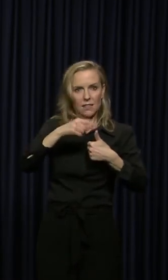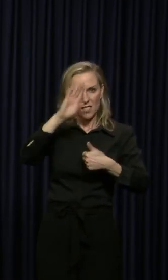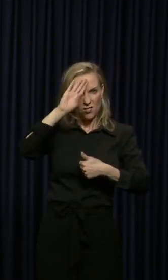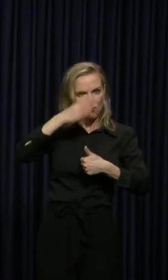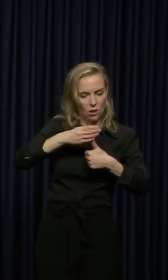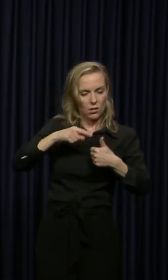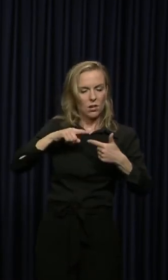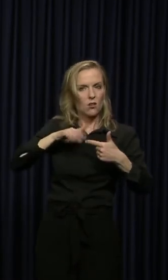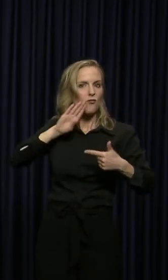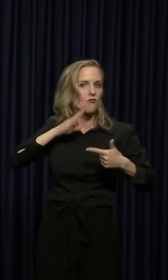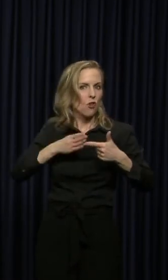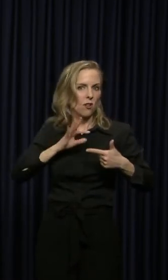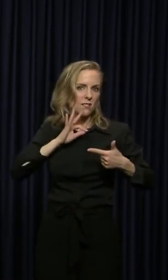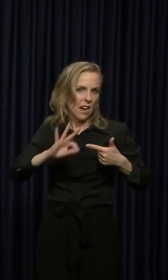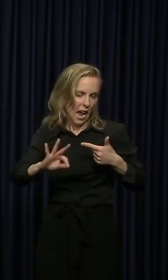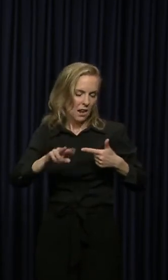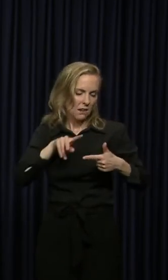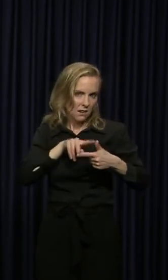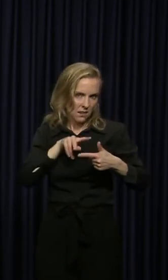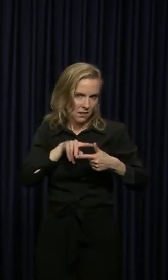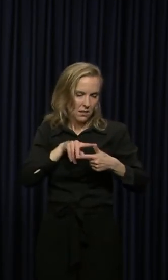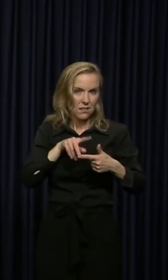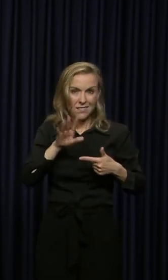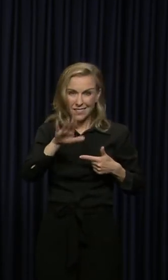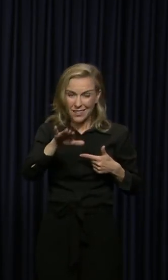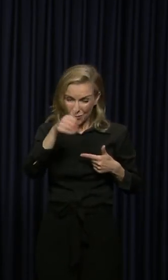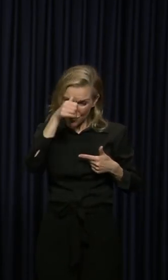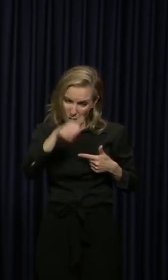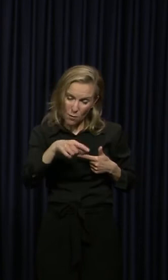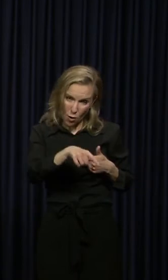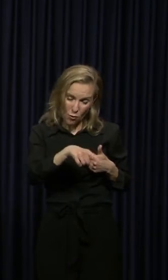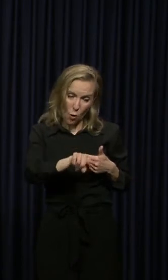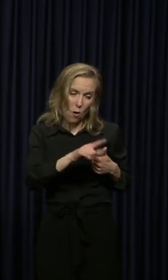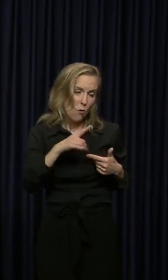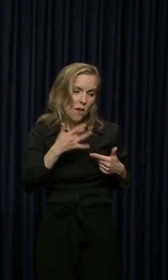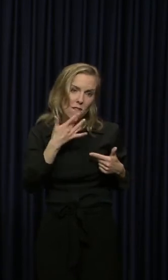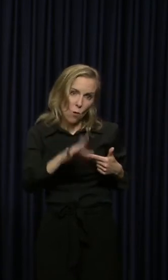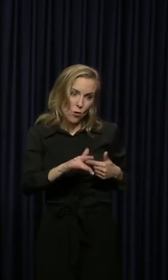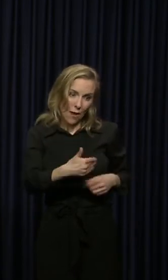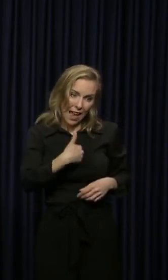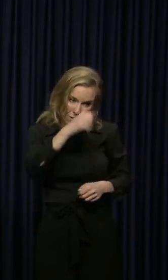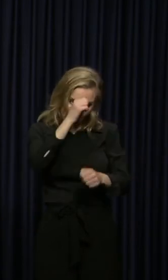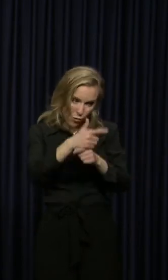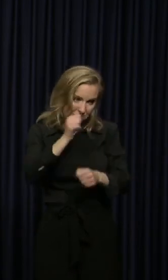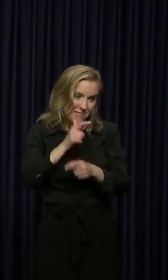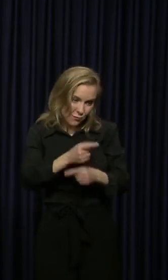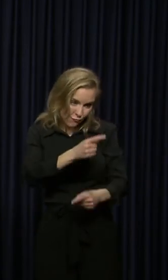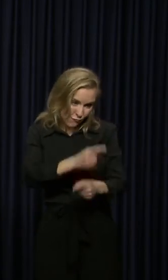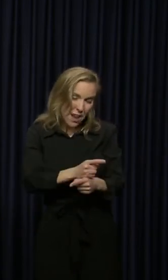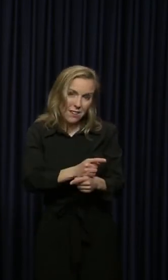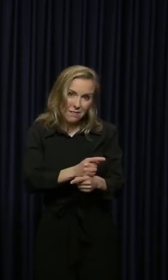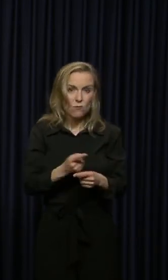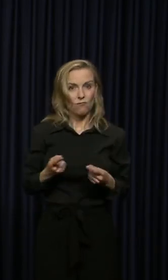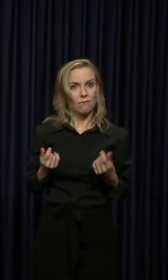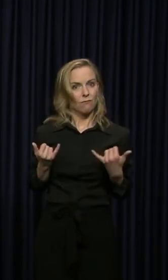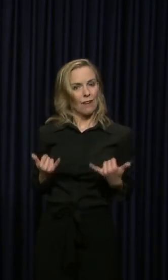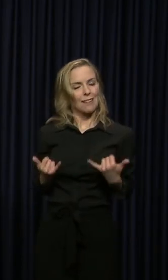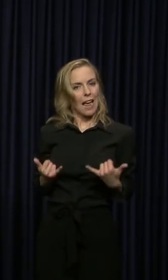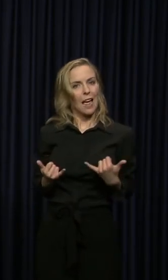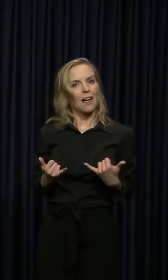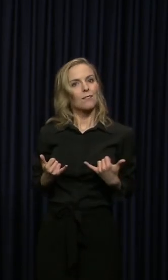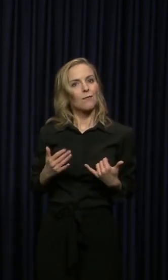And I said to them the other day, did you ever know how fortunate you'd be to have a sibling? And I think right now